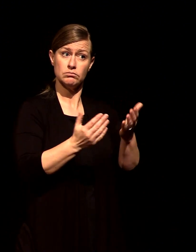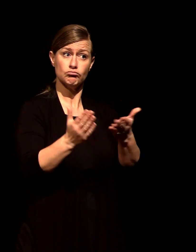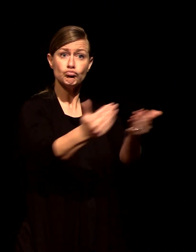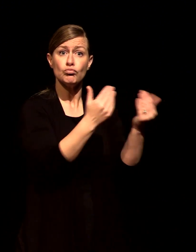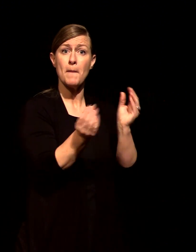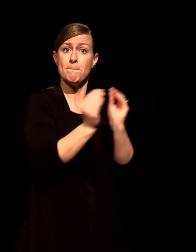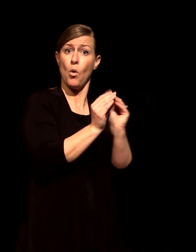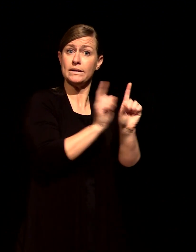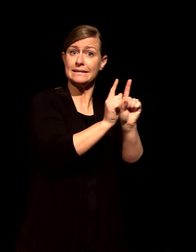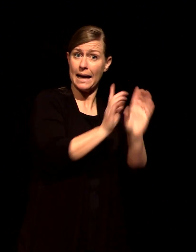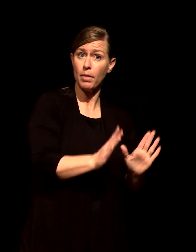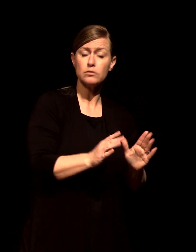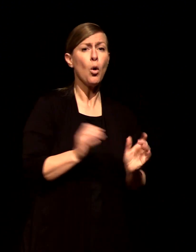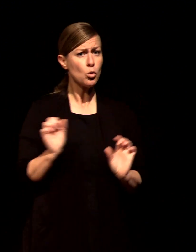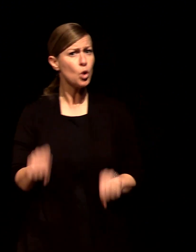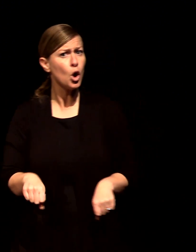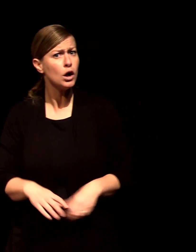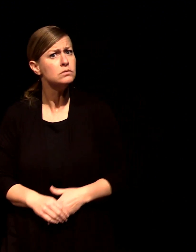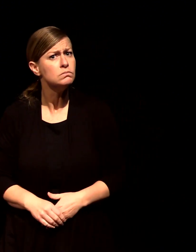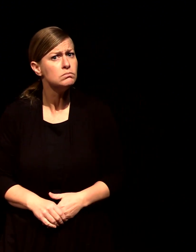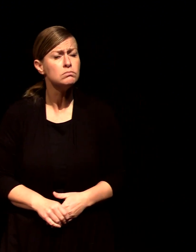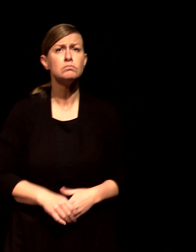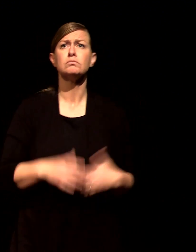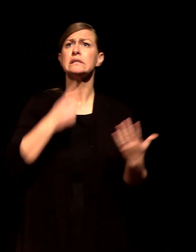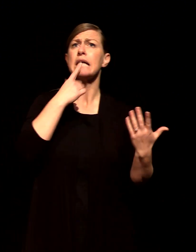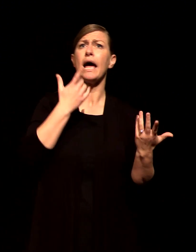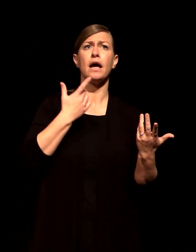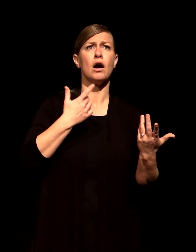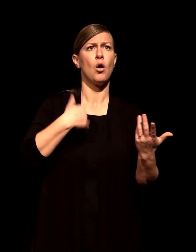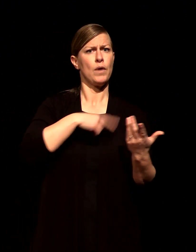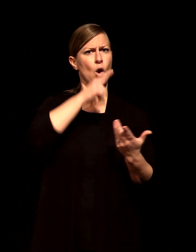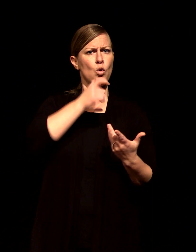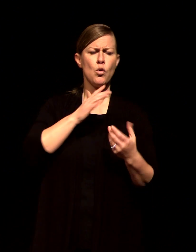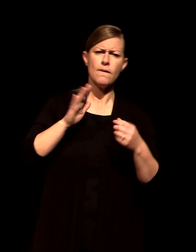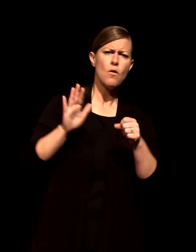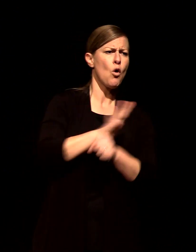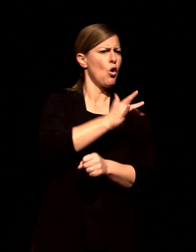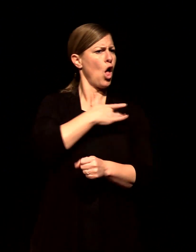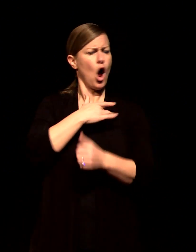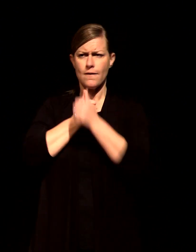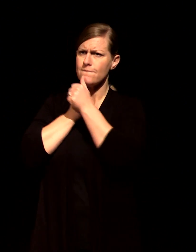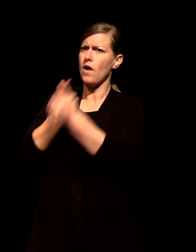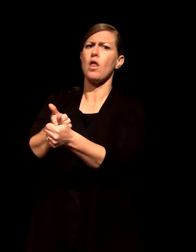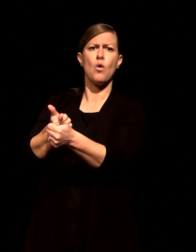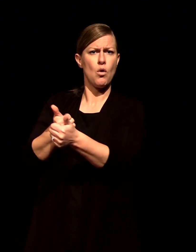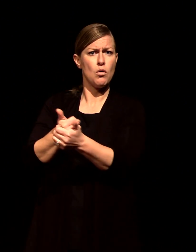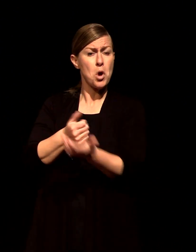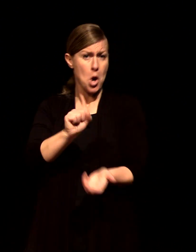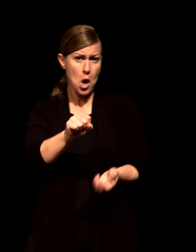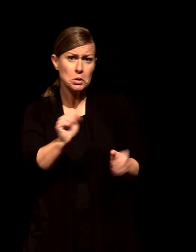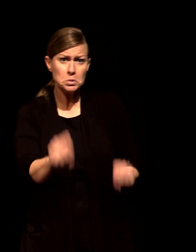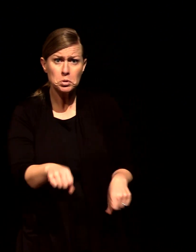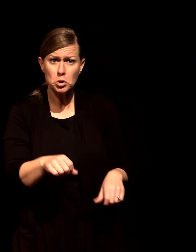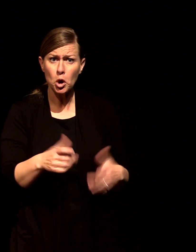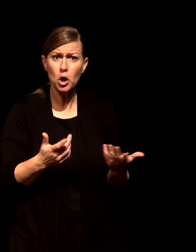that that could be it is it read your bible pray every day when I read this